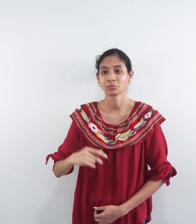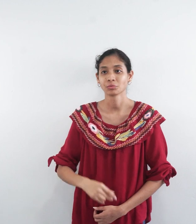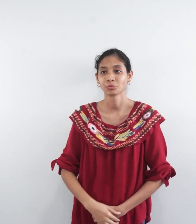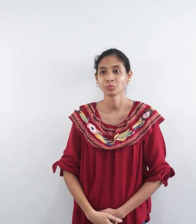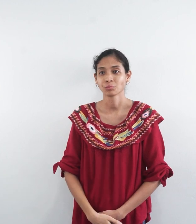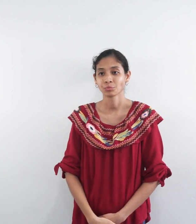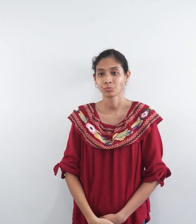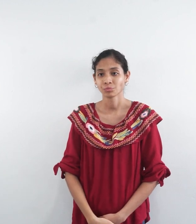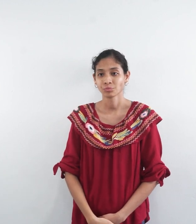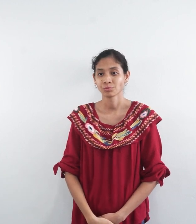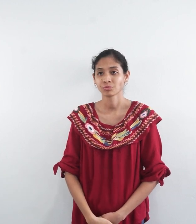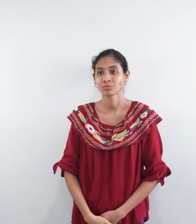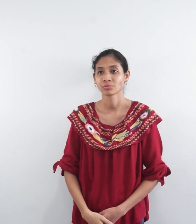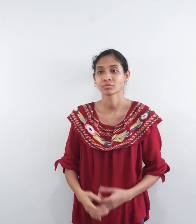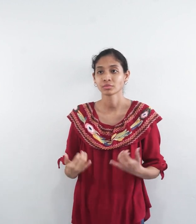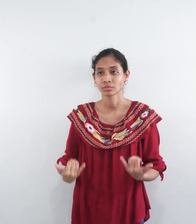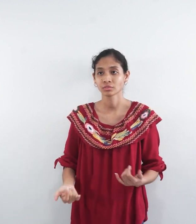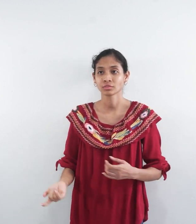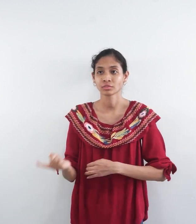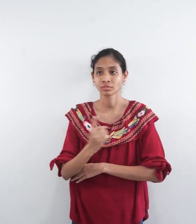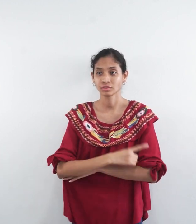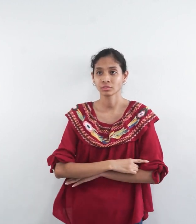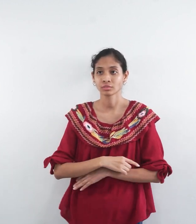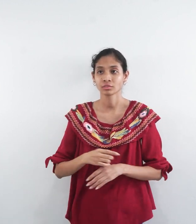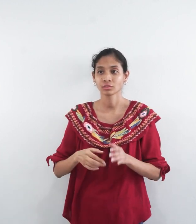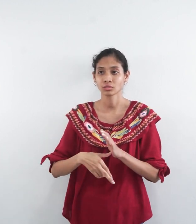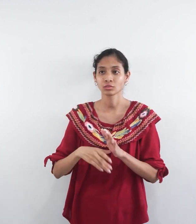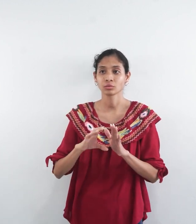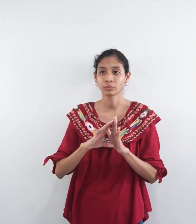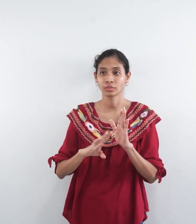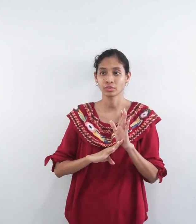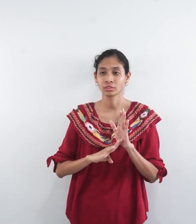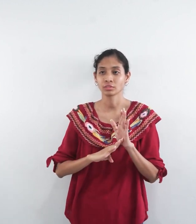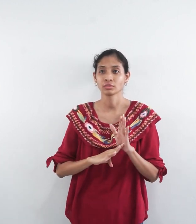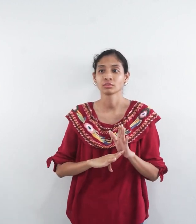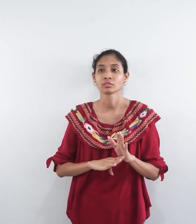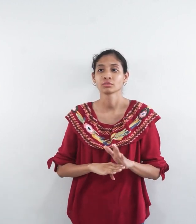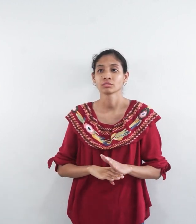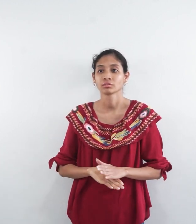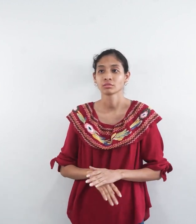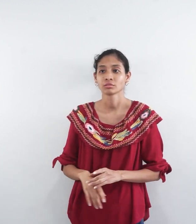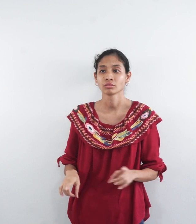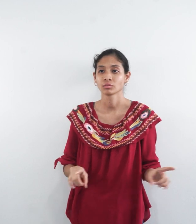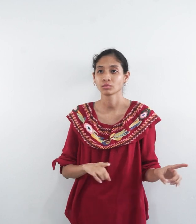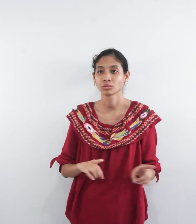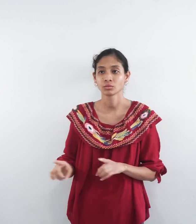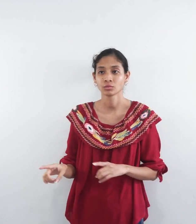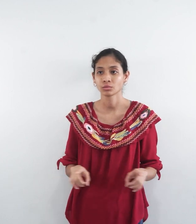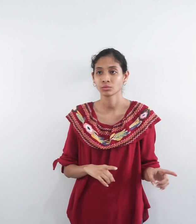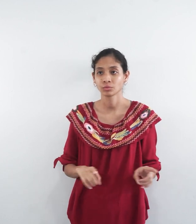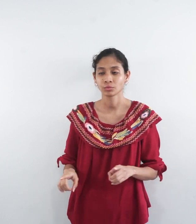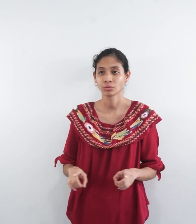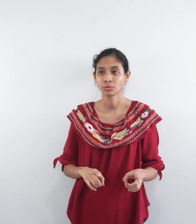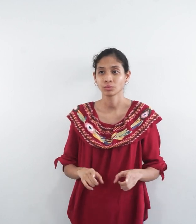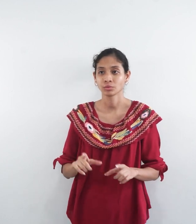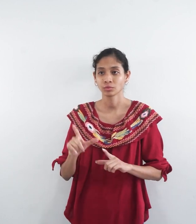Today's lesson, we will do letters L to